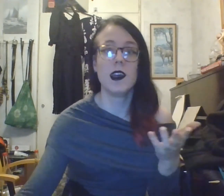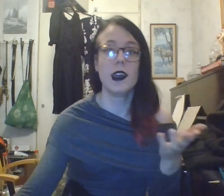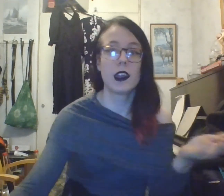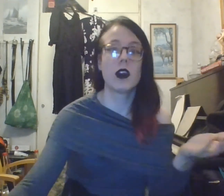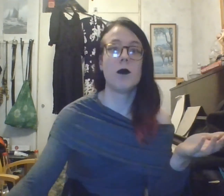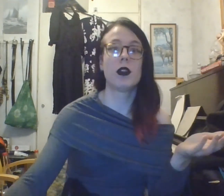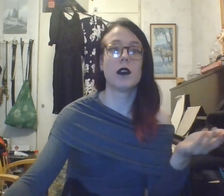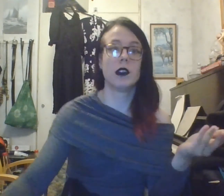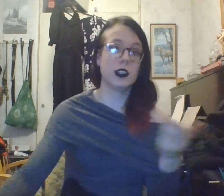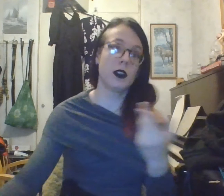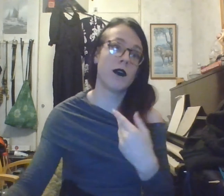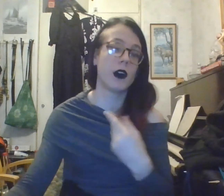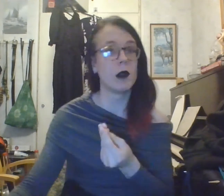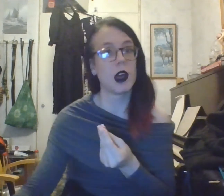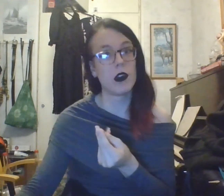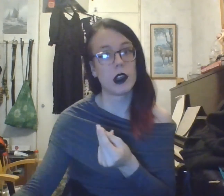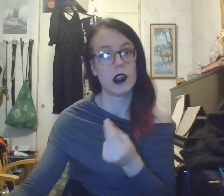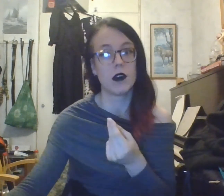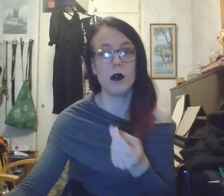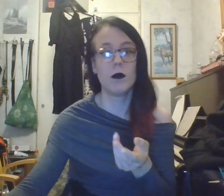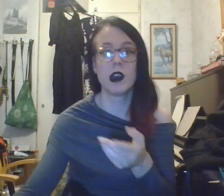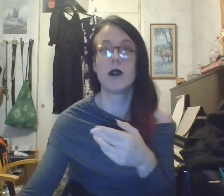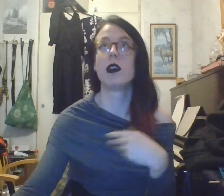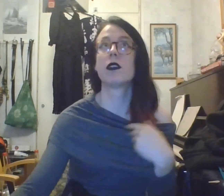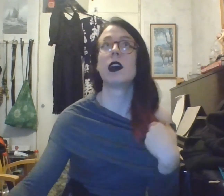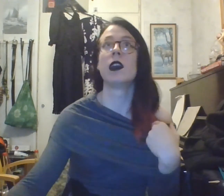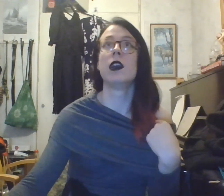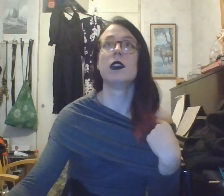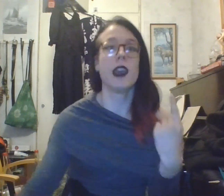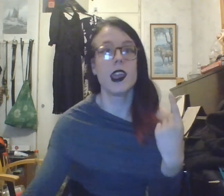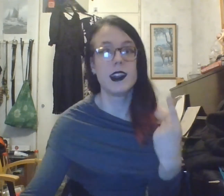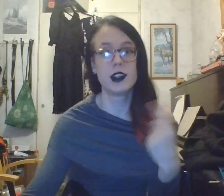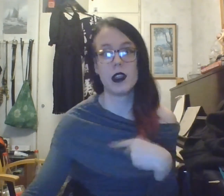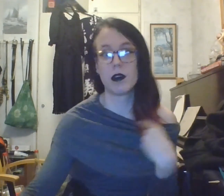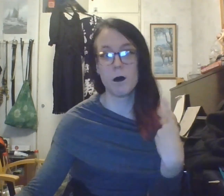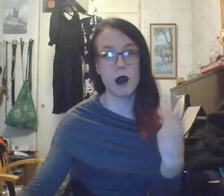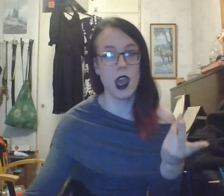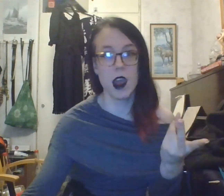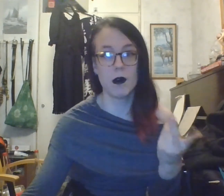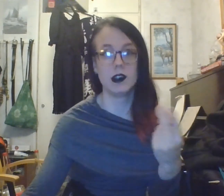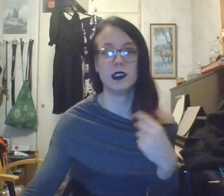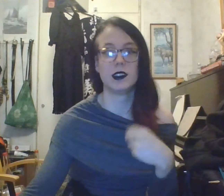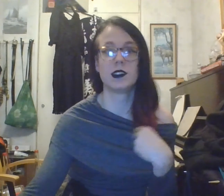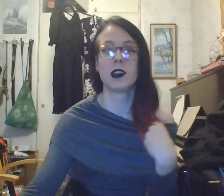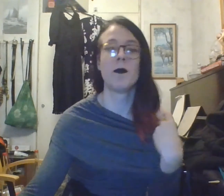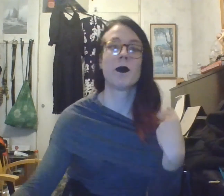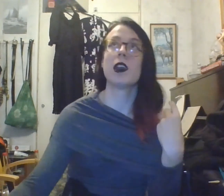Examples of justifiable hierarchies would be things like teachers, parents, and if you're